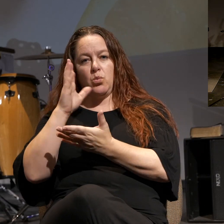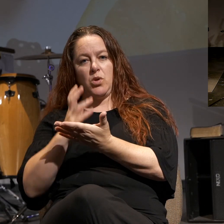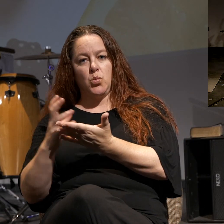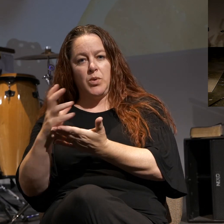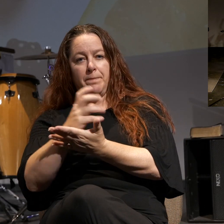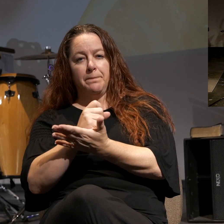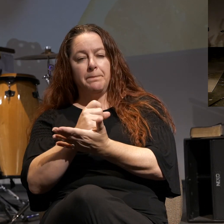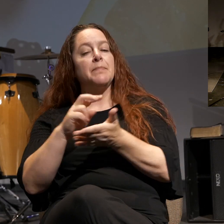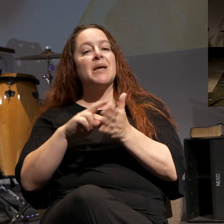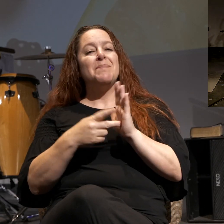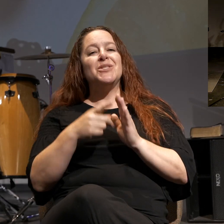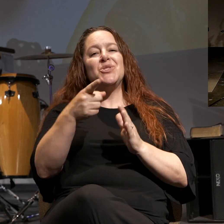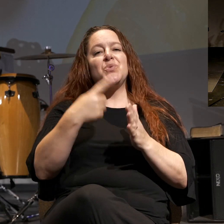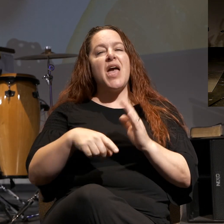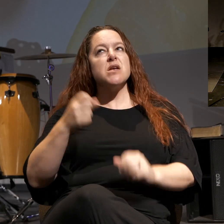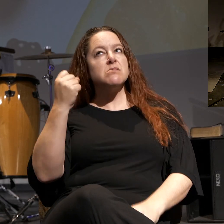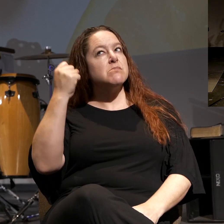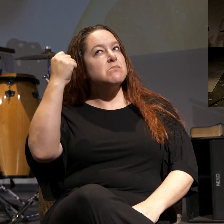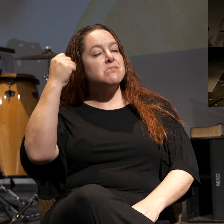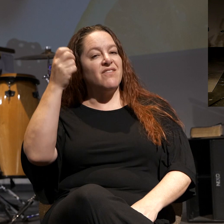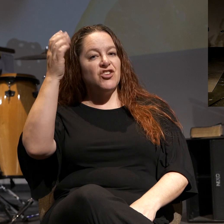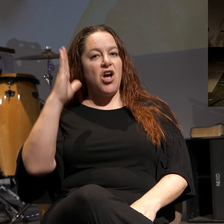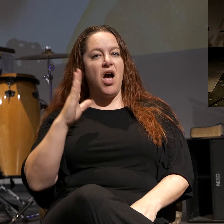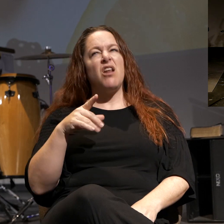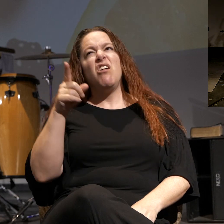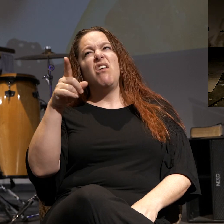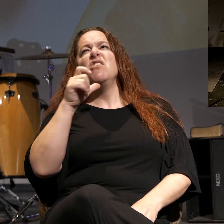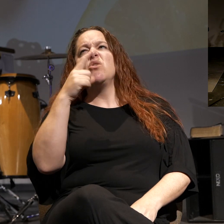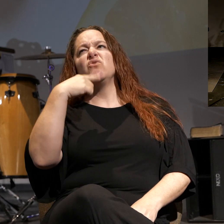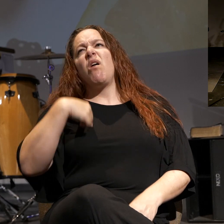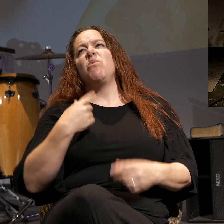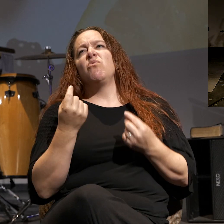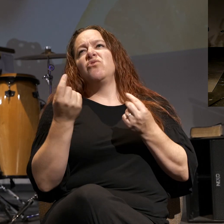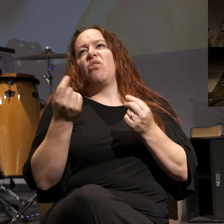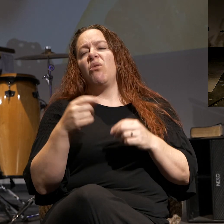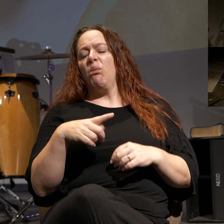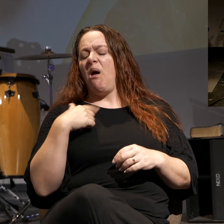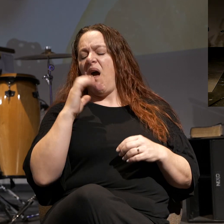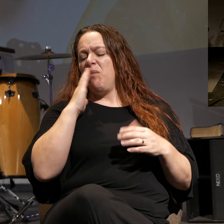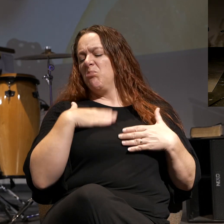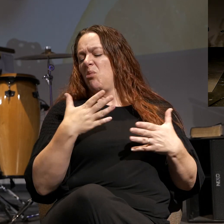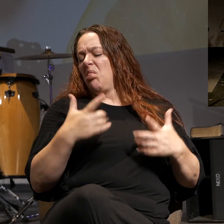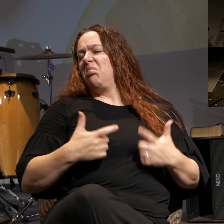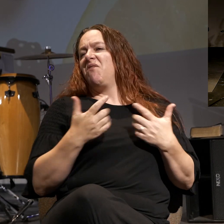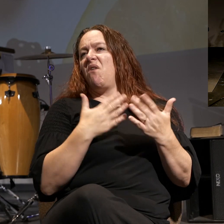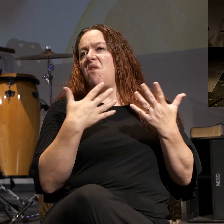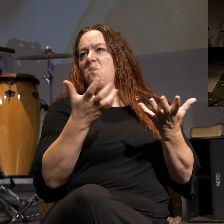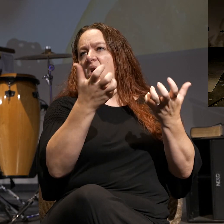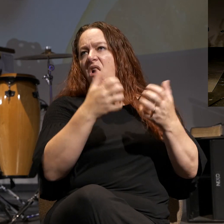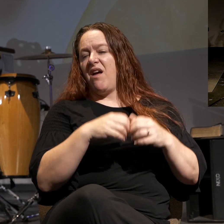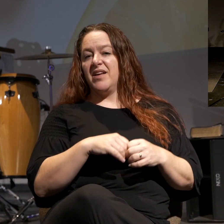In other words, you can't shake your fist at God and say, you're not going to tell me what to do. I will live life however I want to live it. And God says,